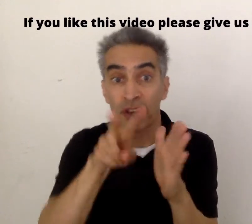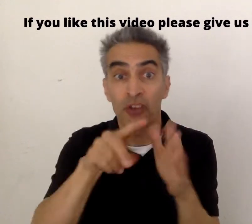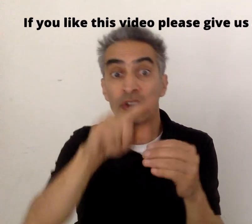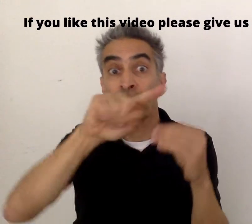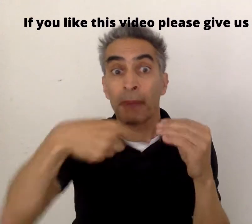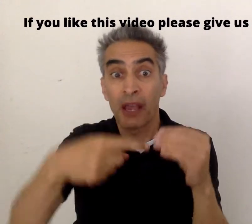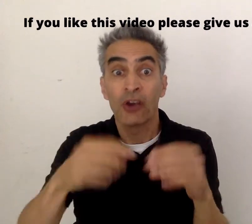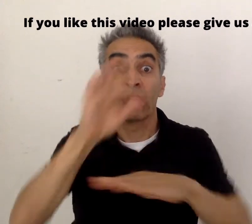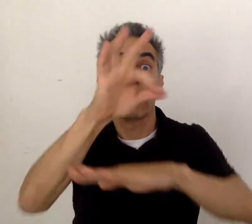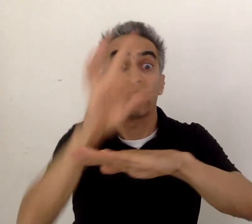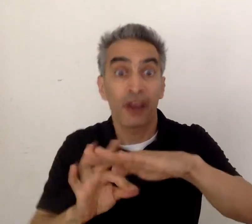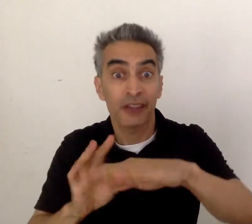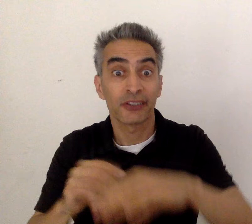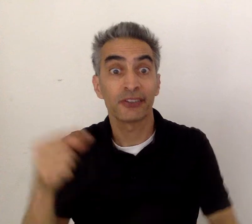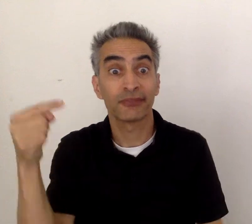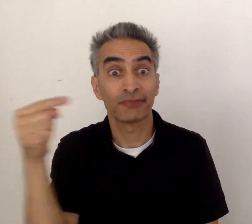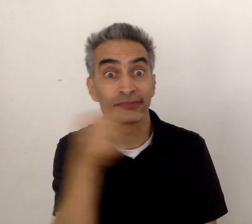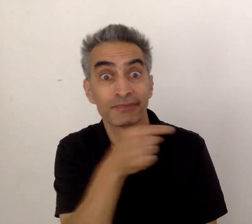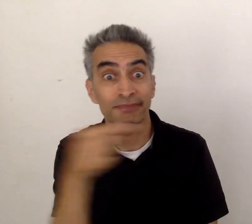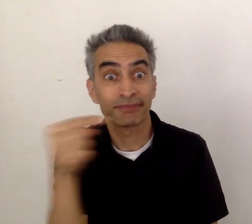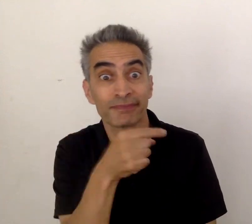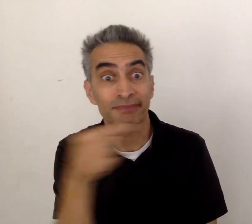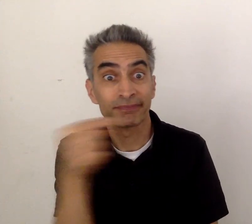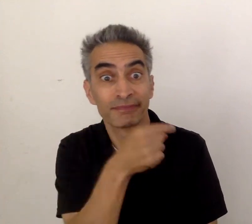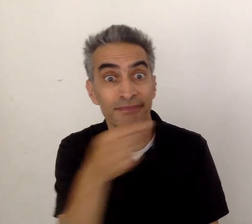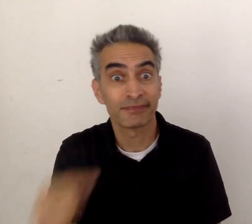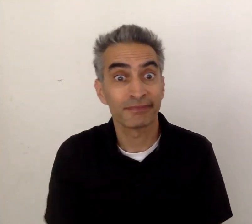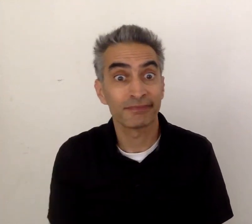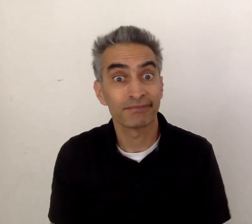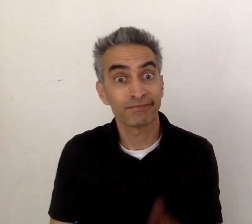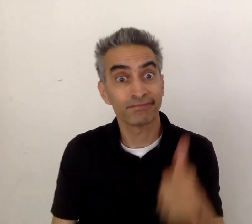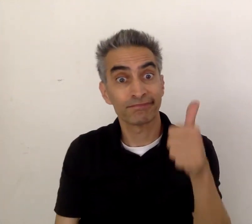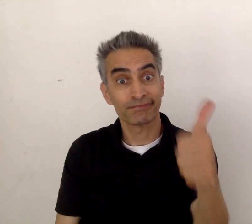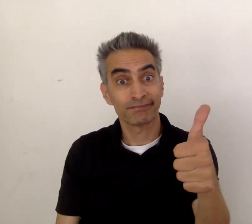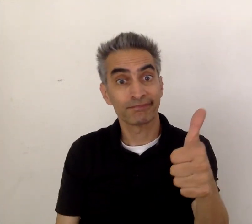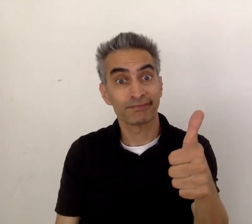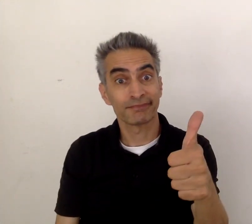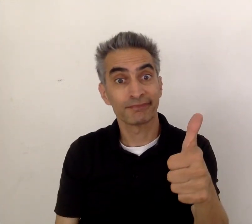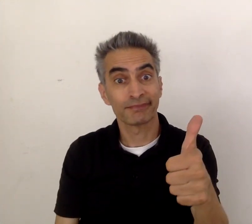Now watch another video right over here about fractions. Good luck.-bye.